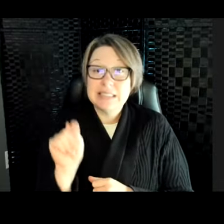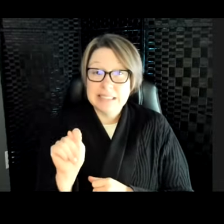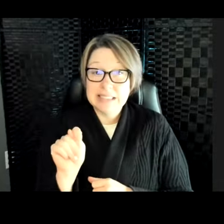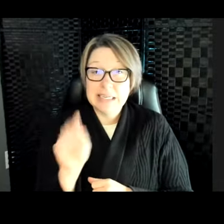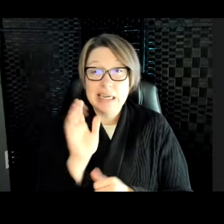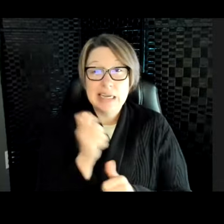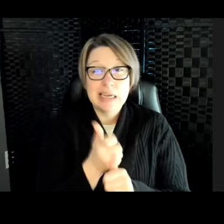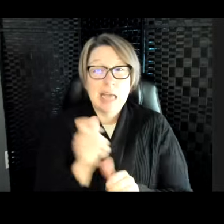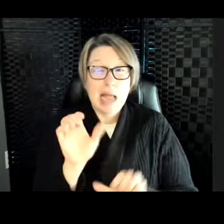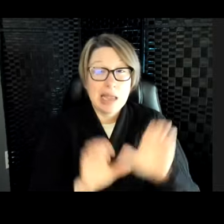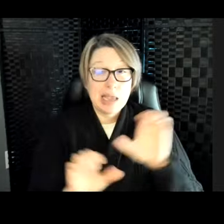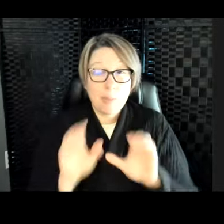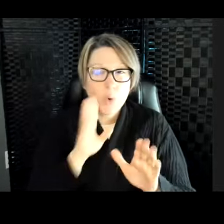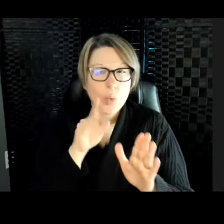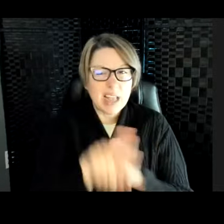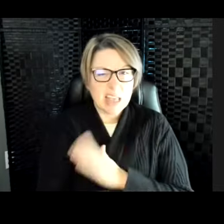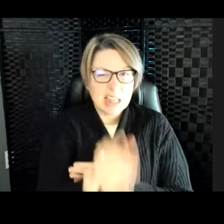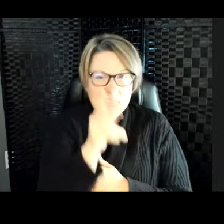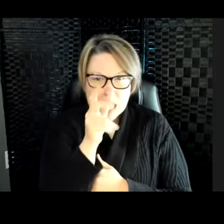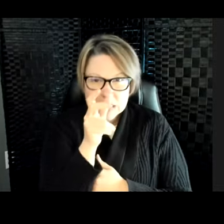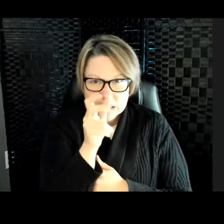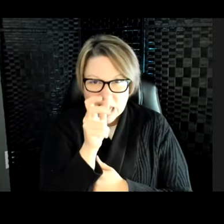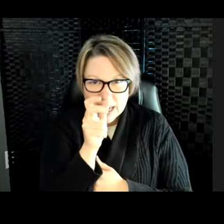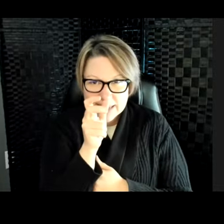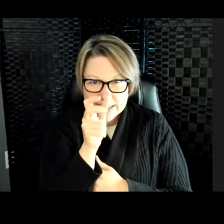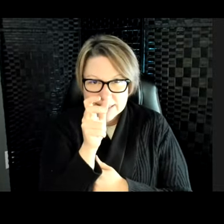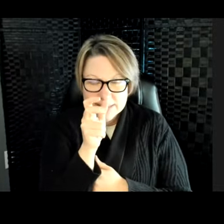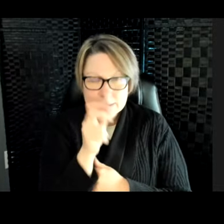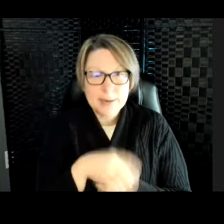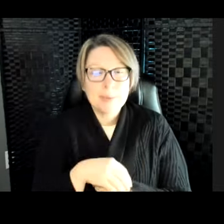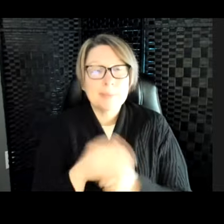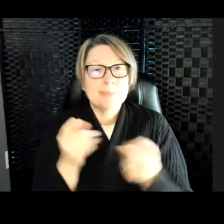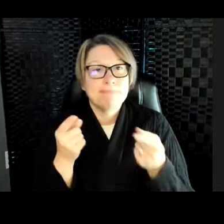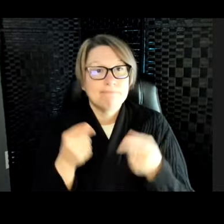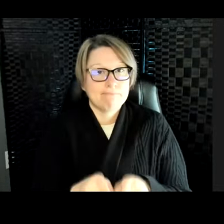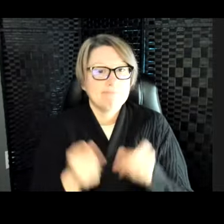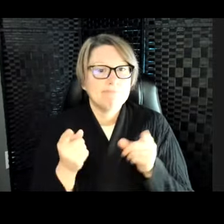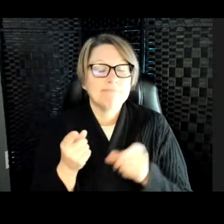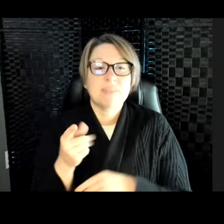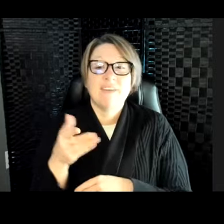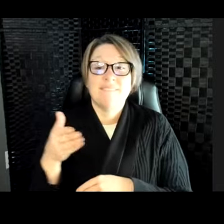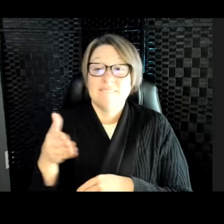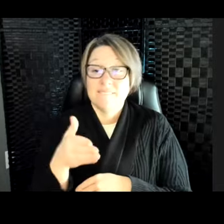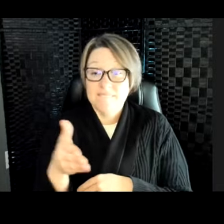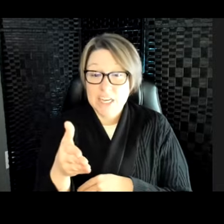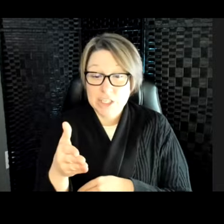kill insects, but the fish who ate the insects that were killed by